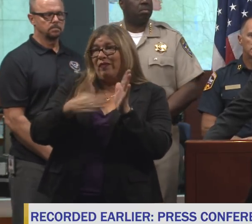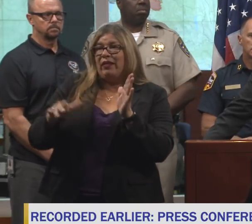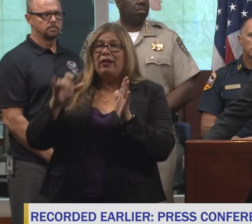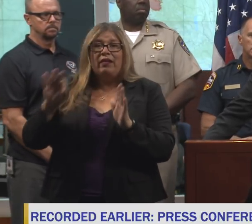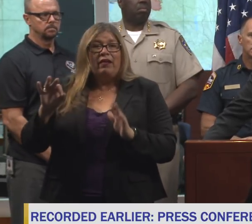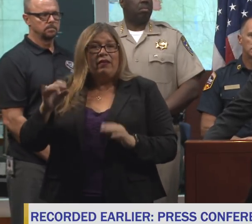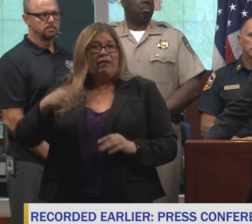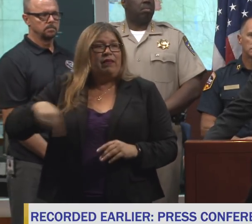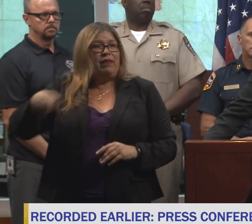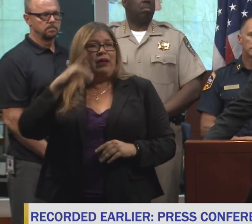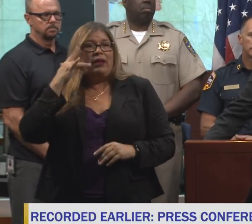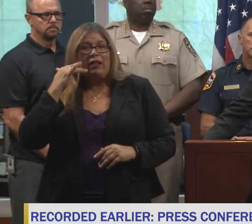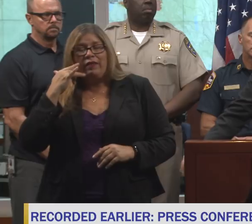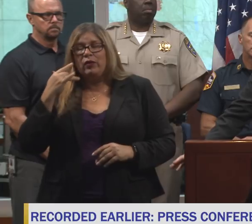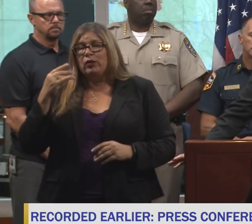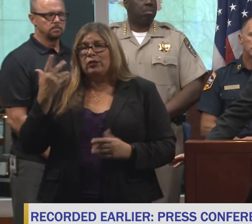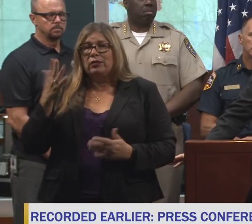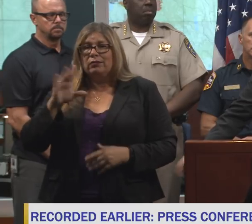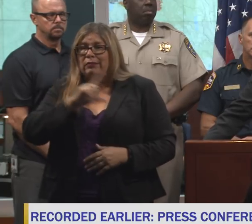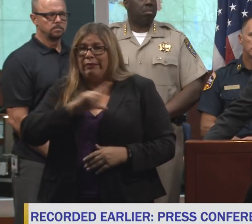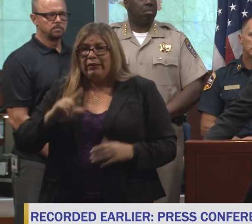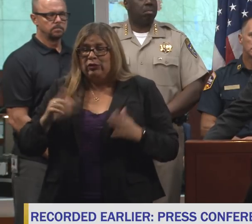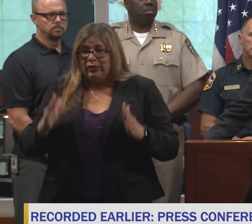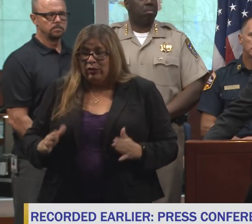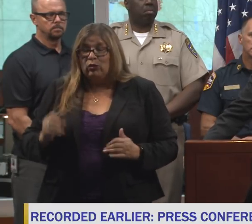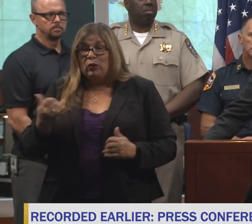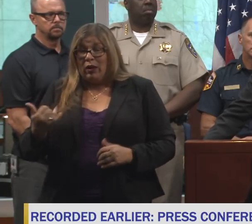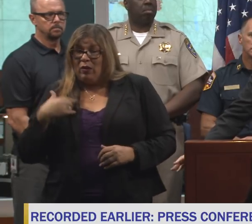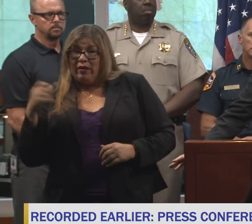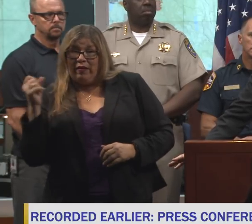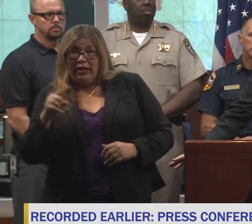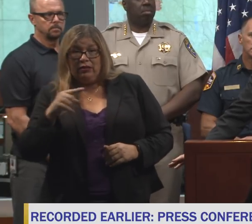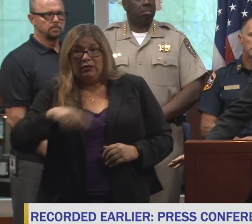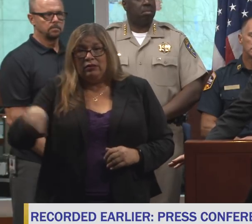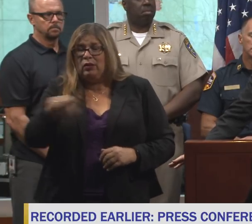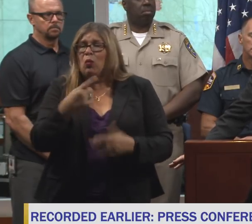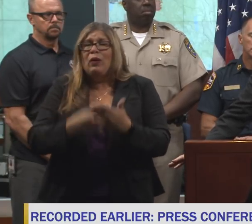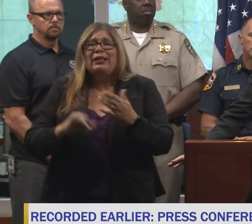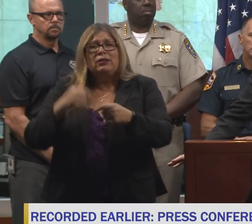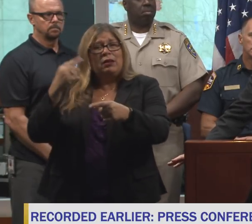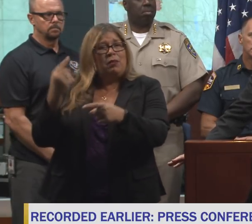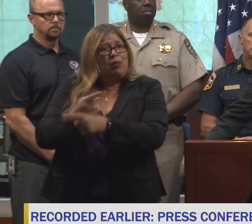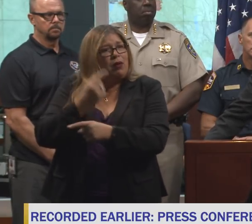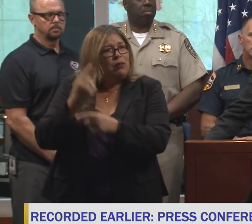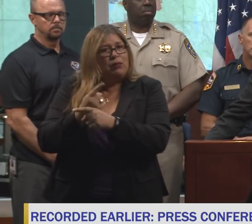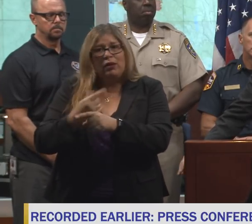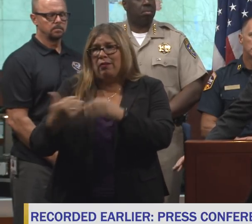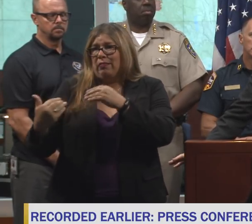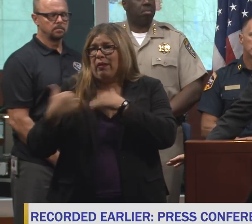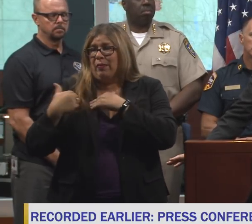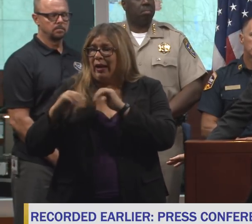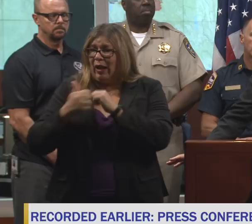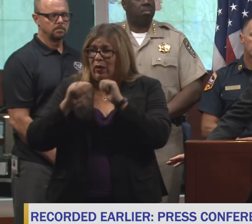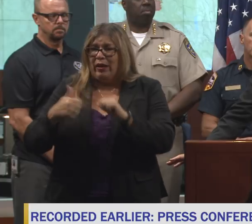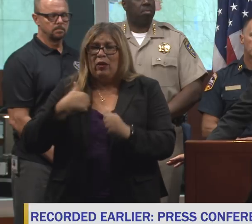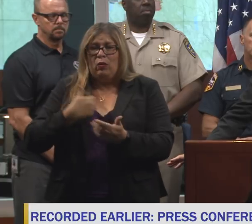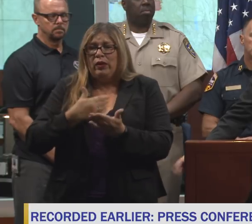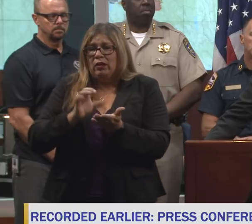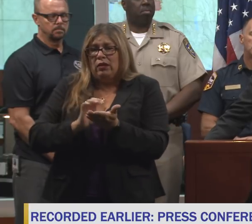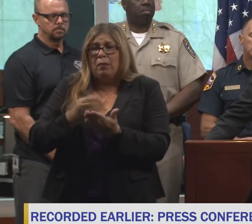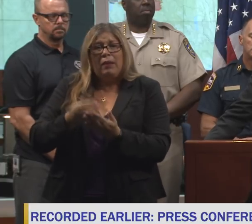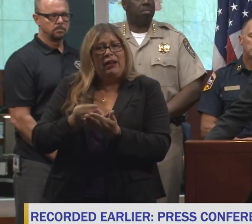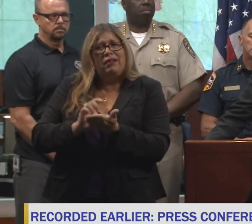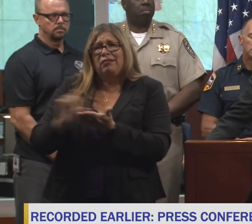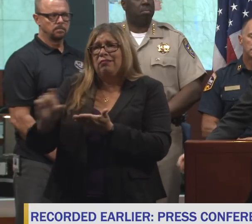the California legislature. So that's what I've asked them to do. What is the proper rule of liability? How are we going to allocate these costs?